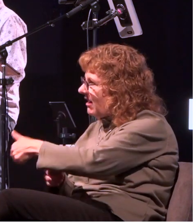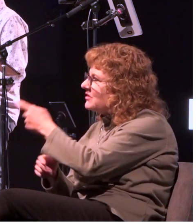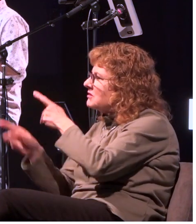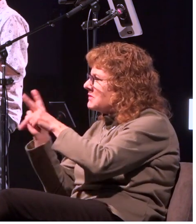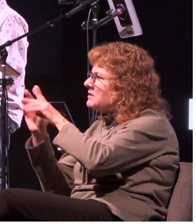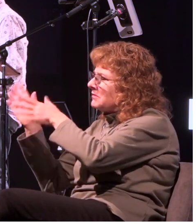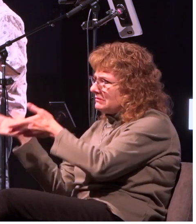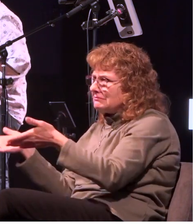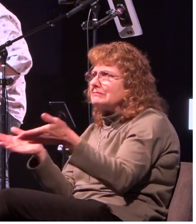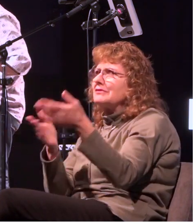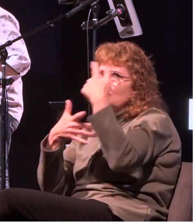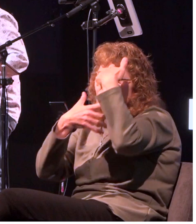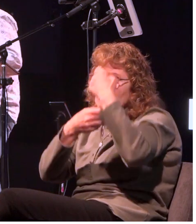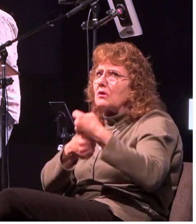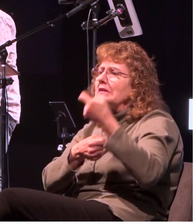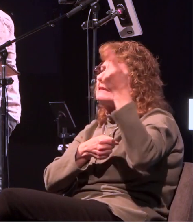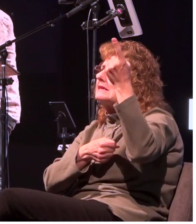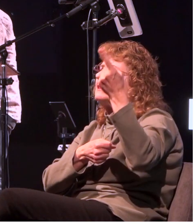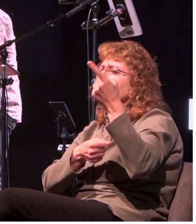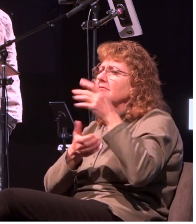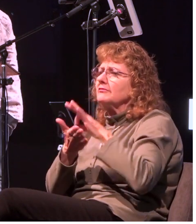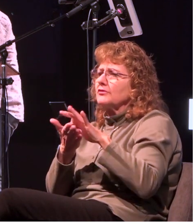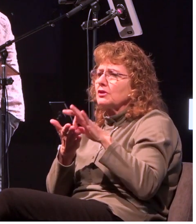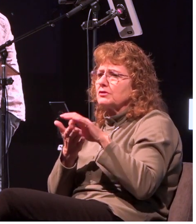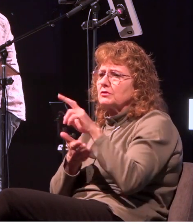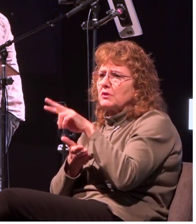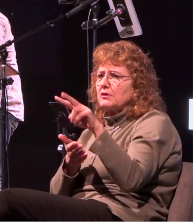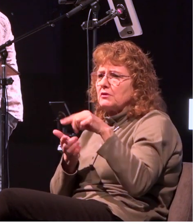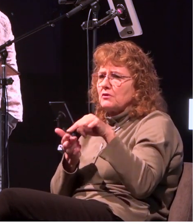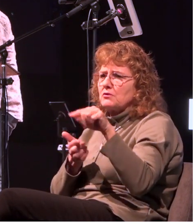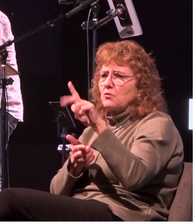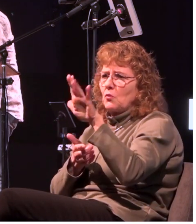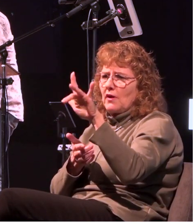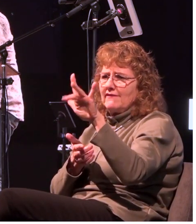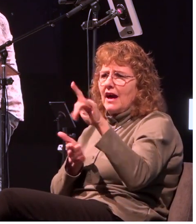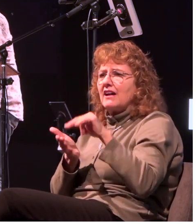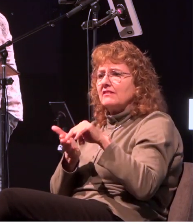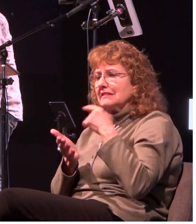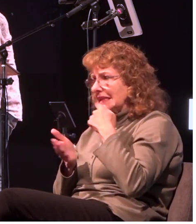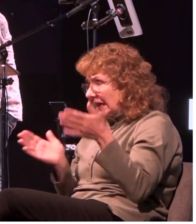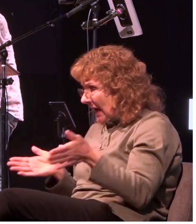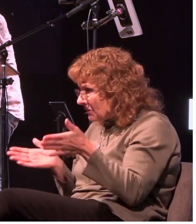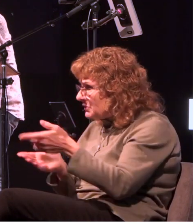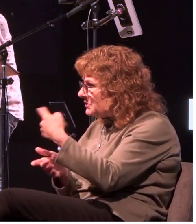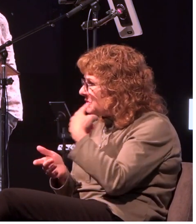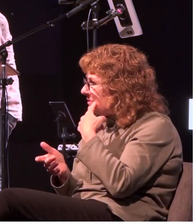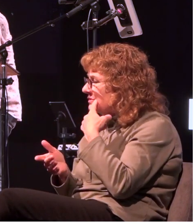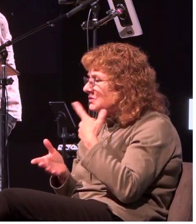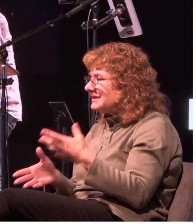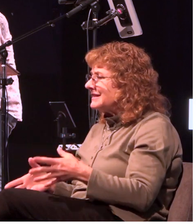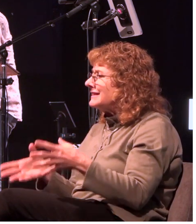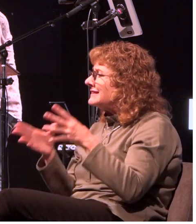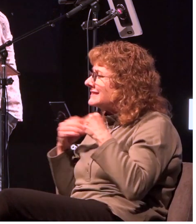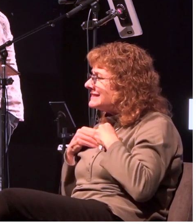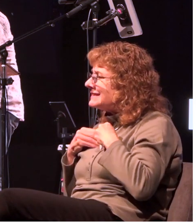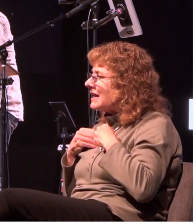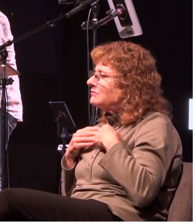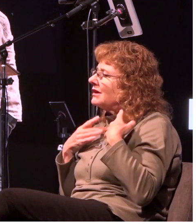in verses 22 through 25 he says i urge you to take heart there's not gonna be any loss of life among you only this